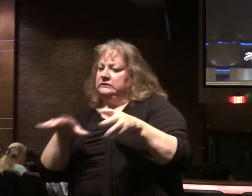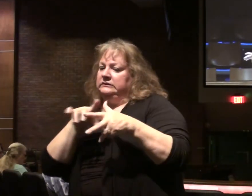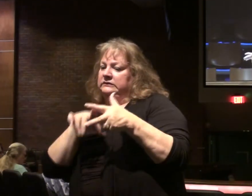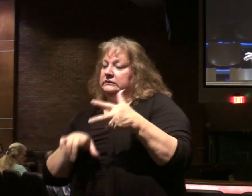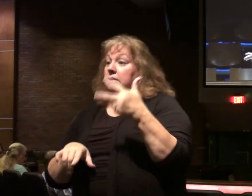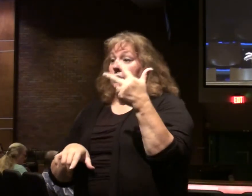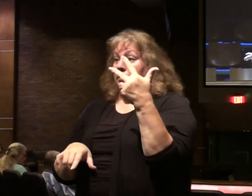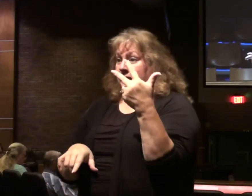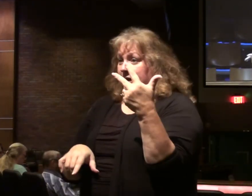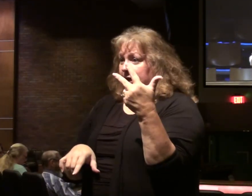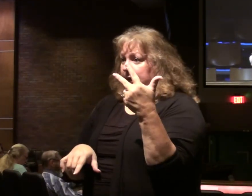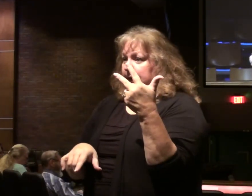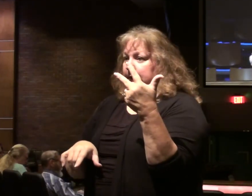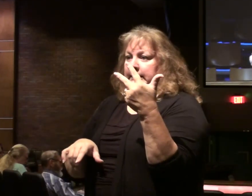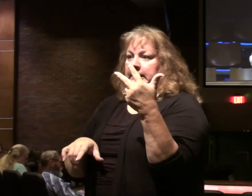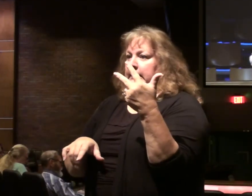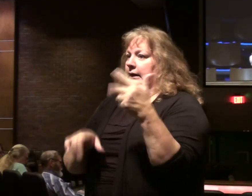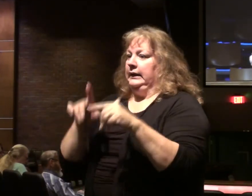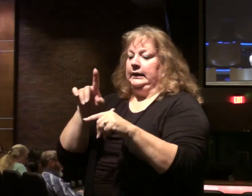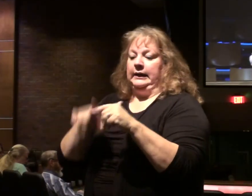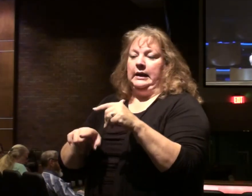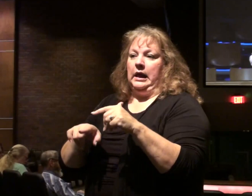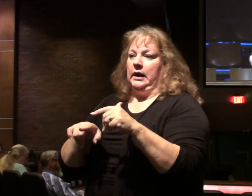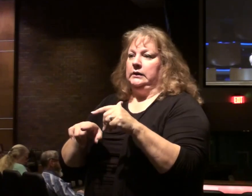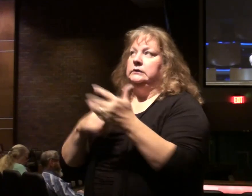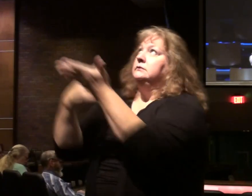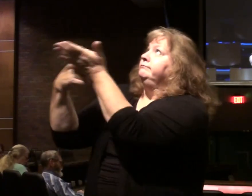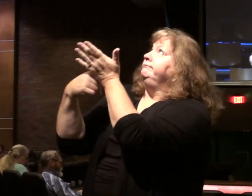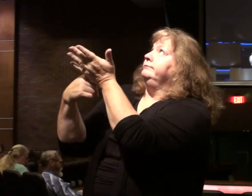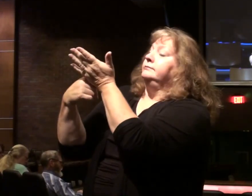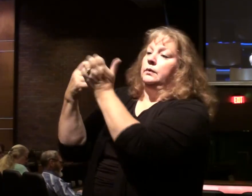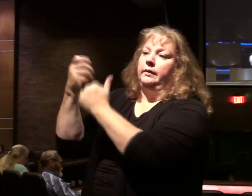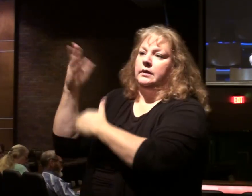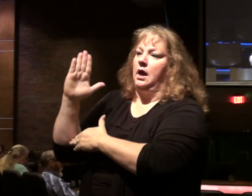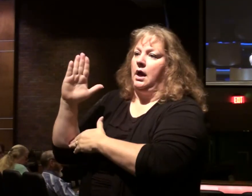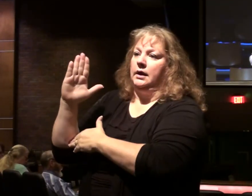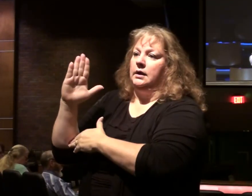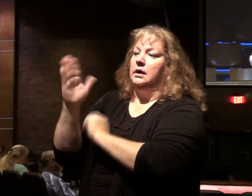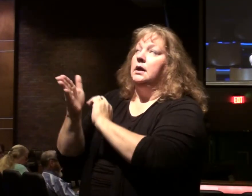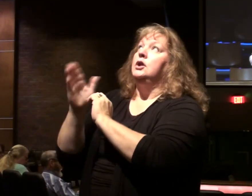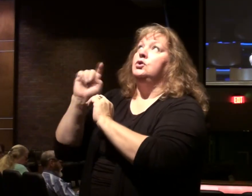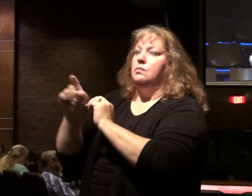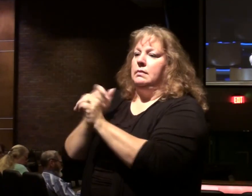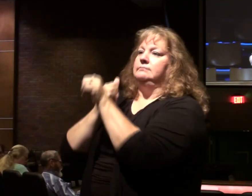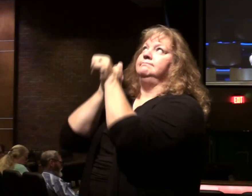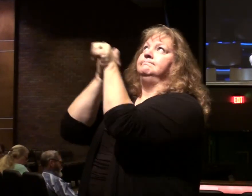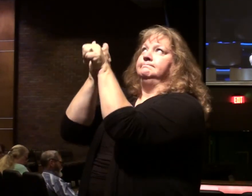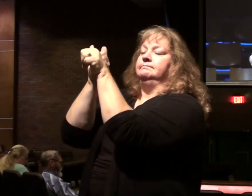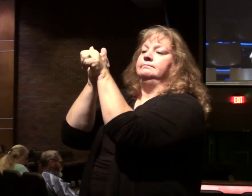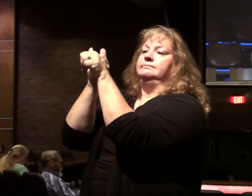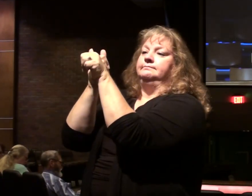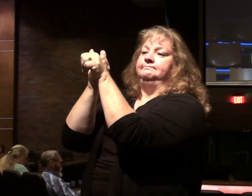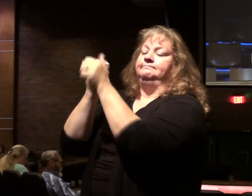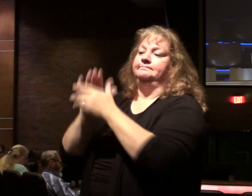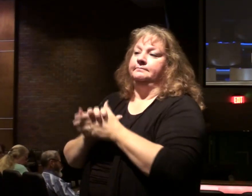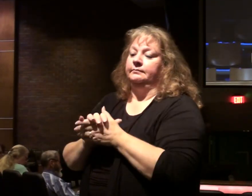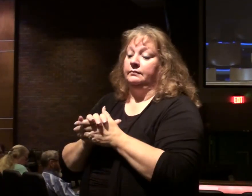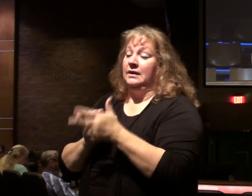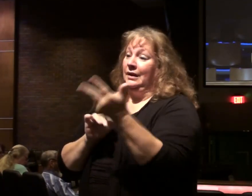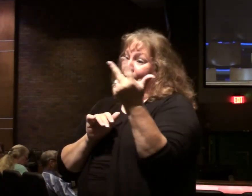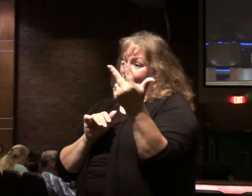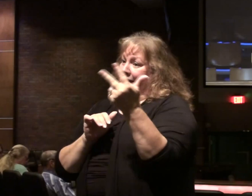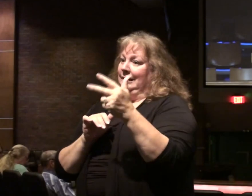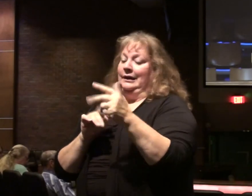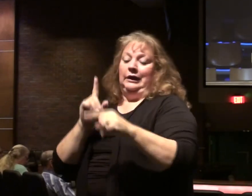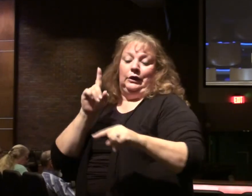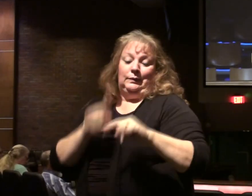there's three non-negotiable requirements to be a disciple of Jesus Christ listed in this text. Those three times